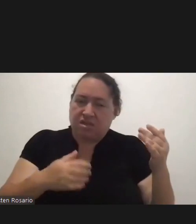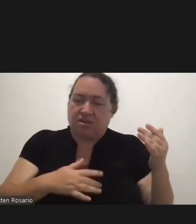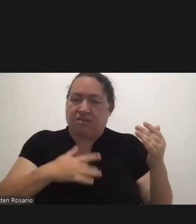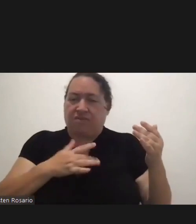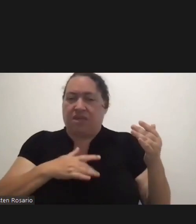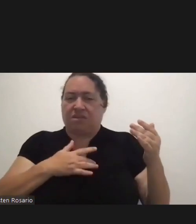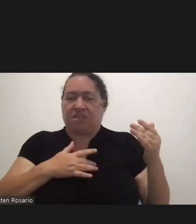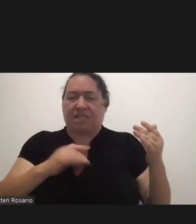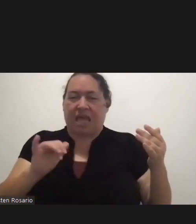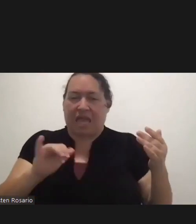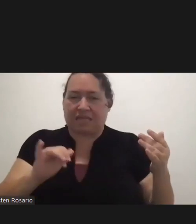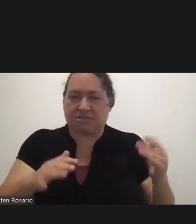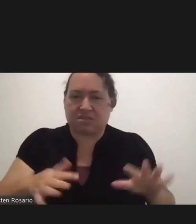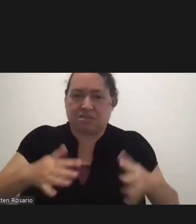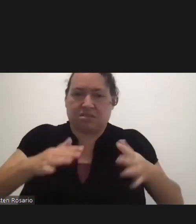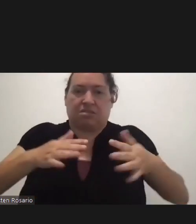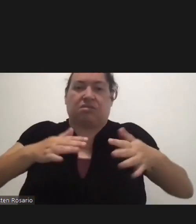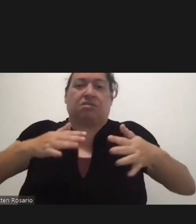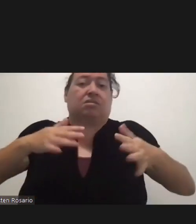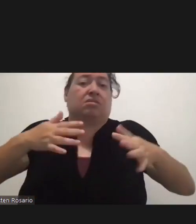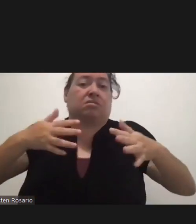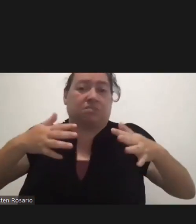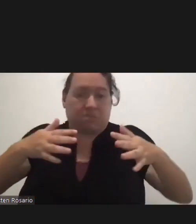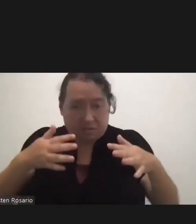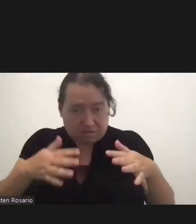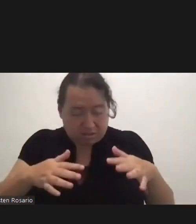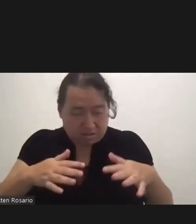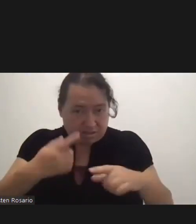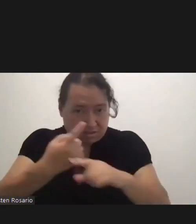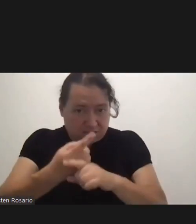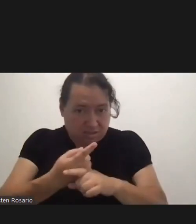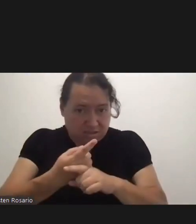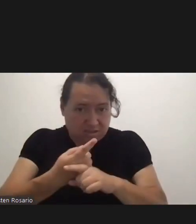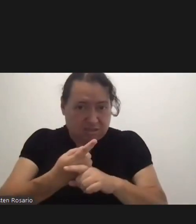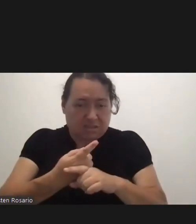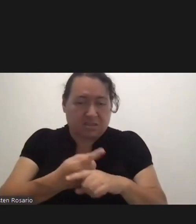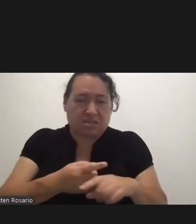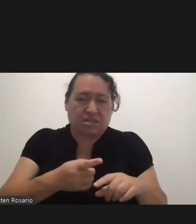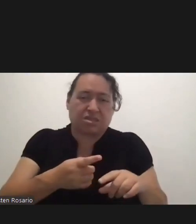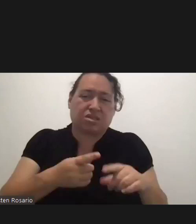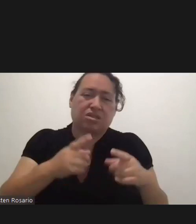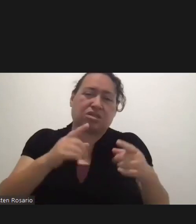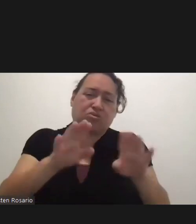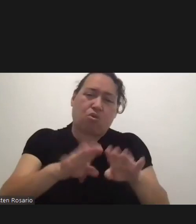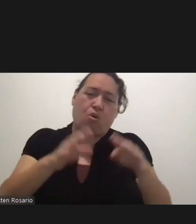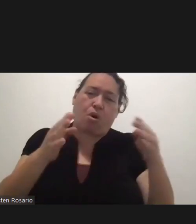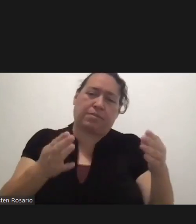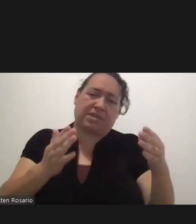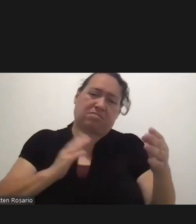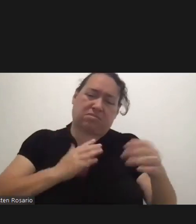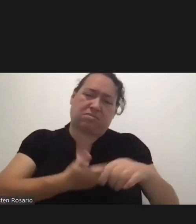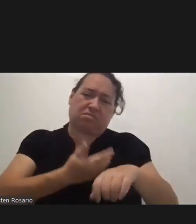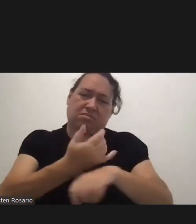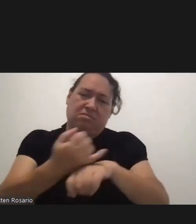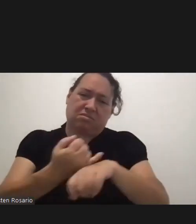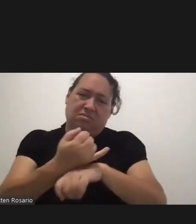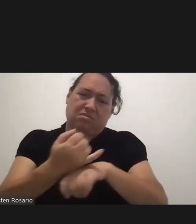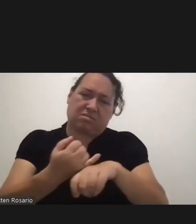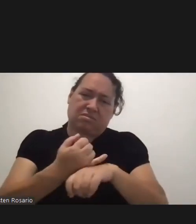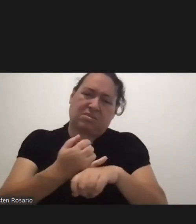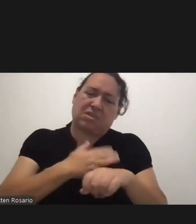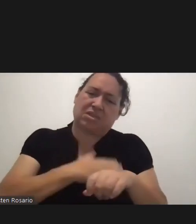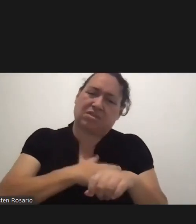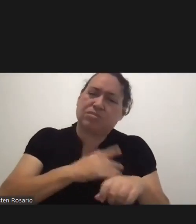to just open our island. But please be assured